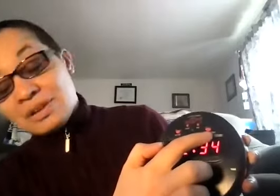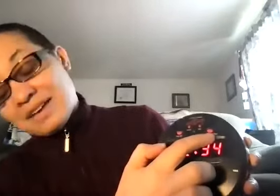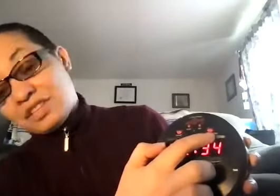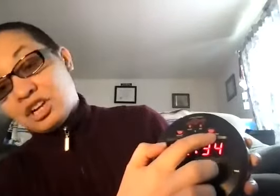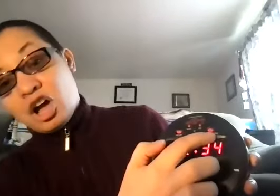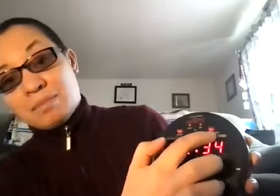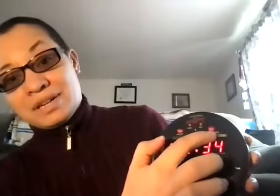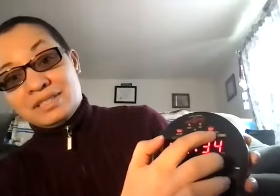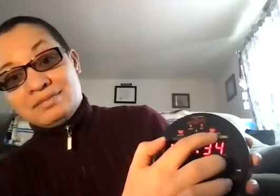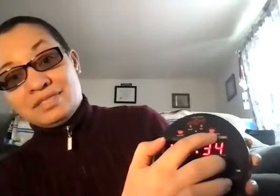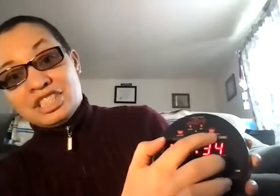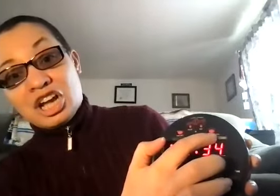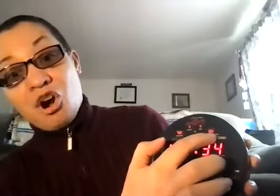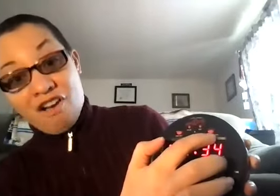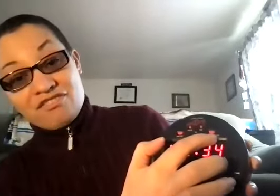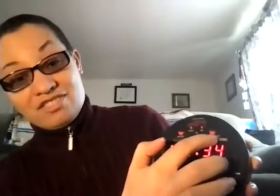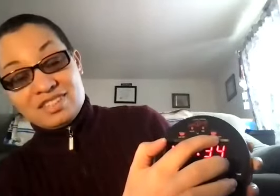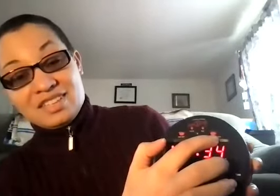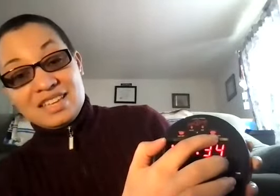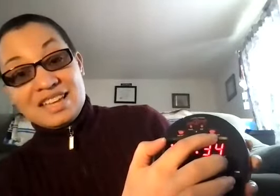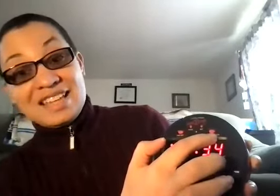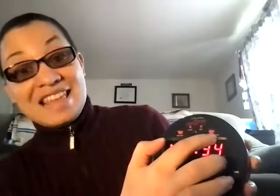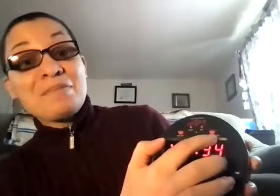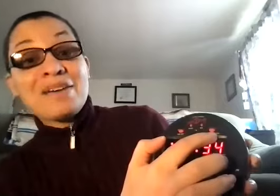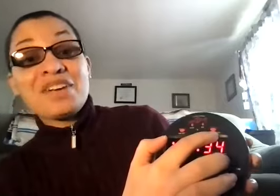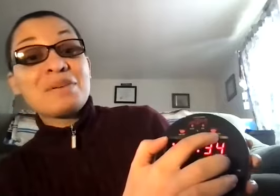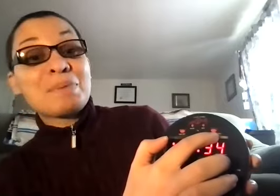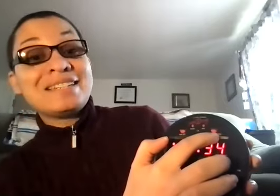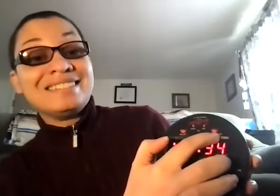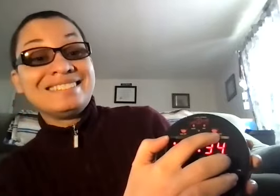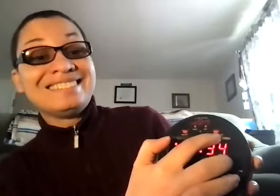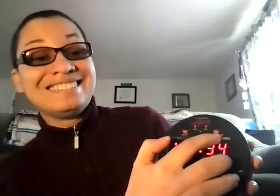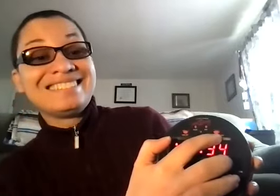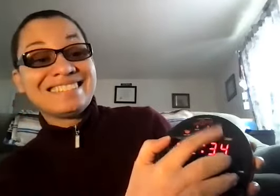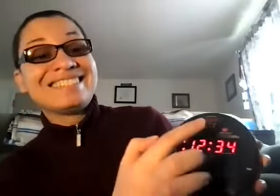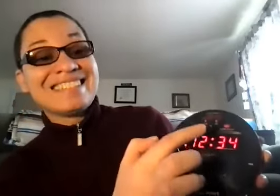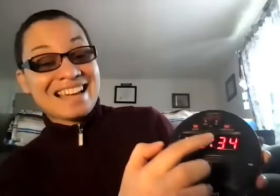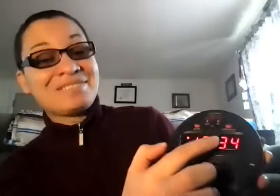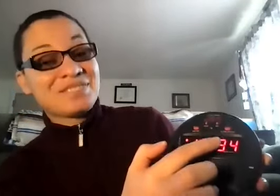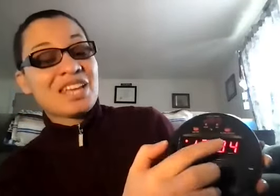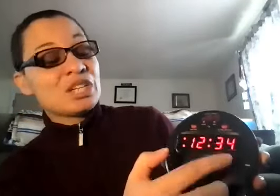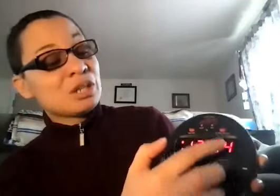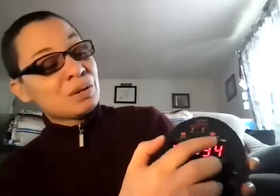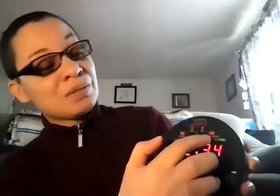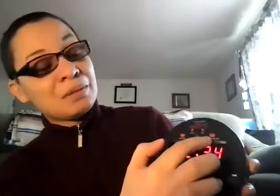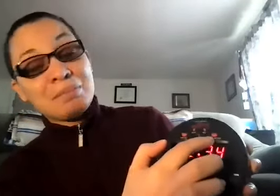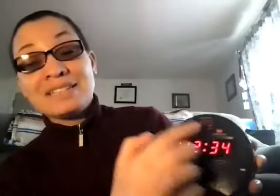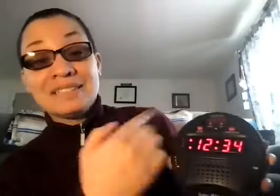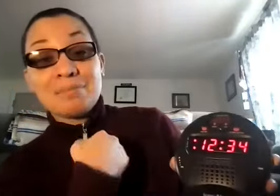have the alarm button to shut off. And that's my favorite button. Yeah. So, this button is my